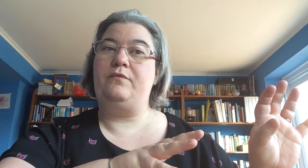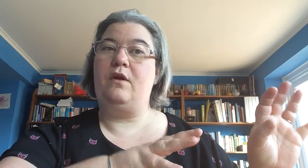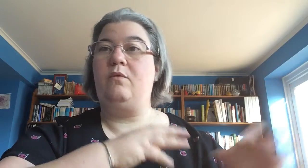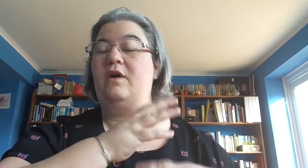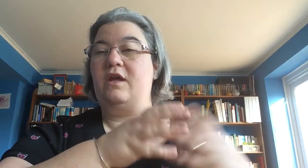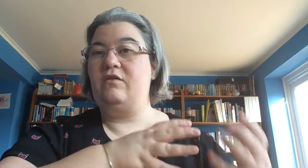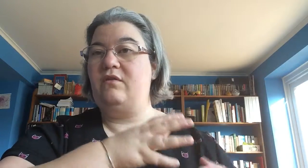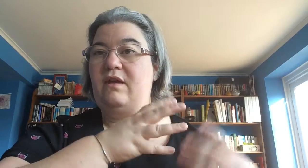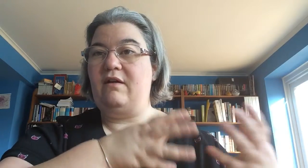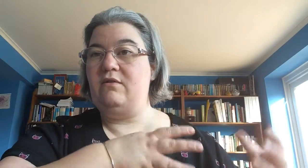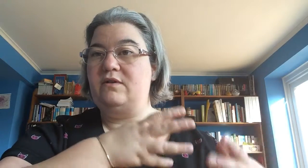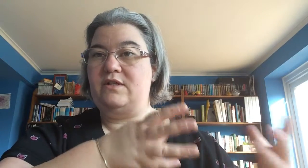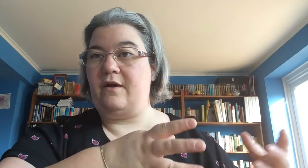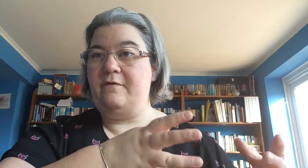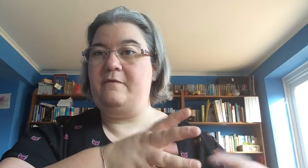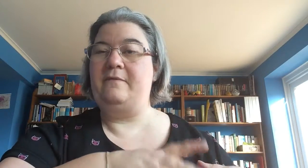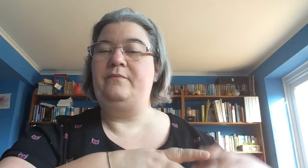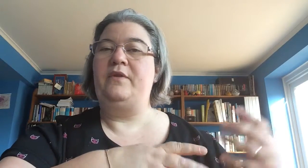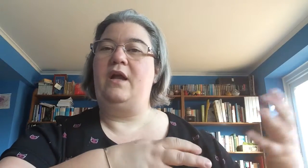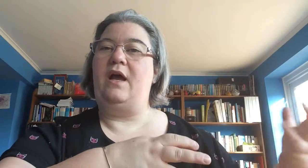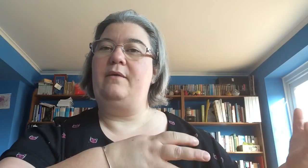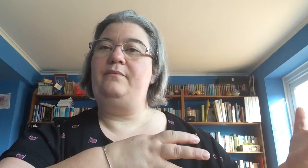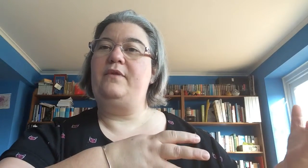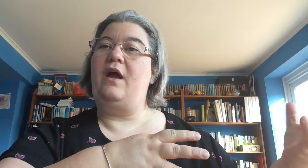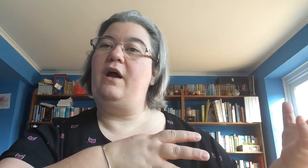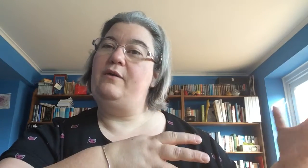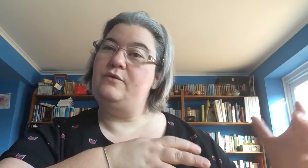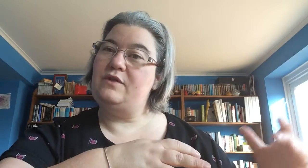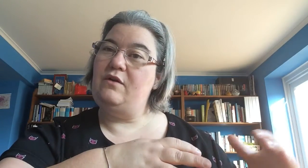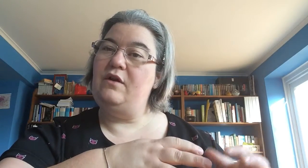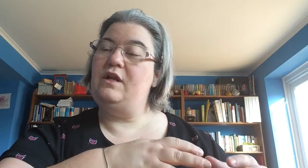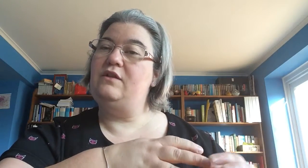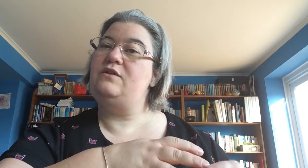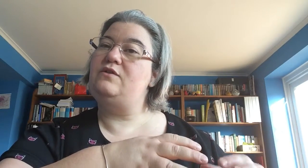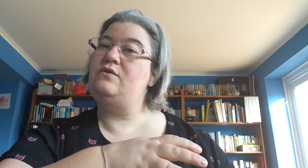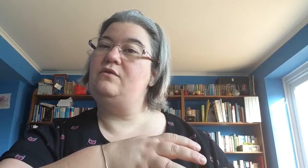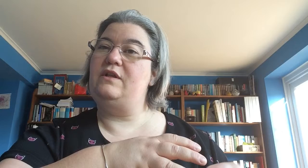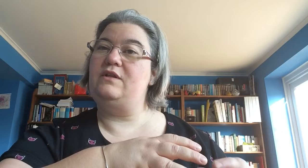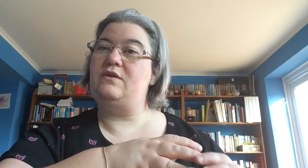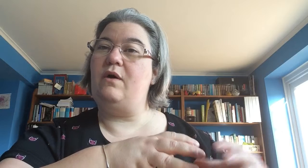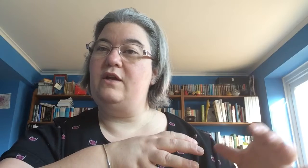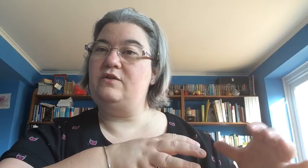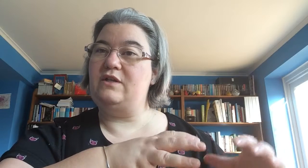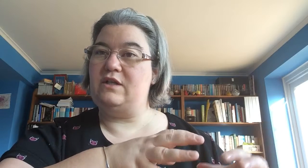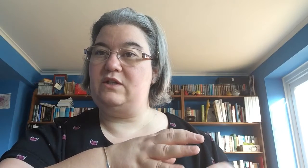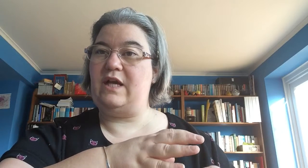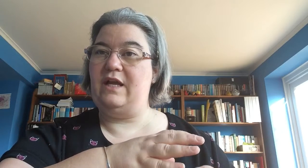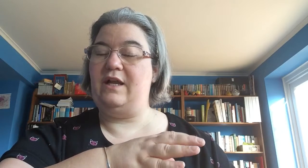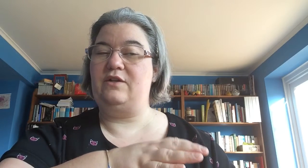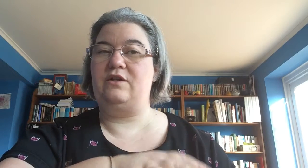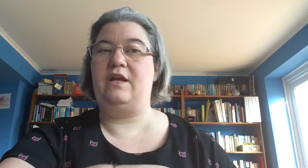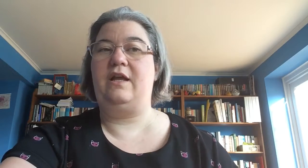working through their own stuff, and also learning this story, this quite tragic tale, actually,